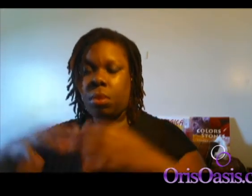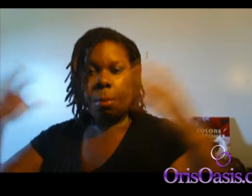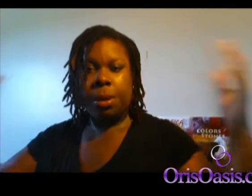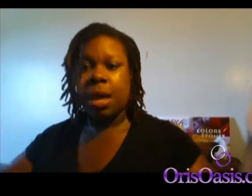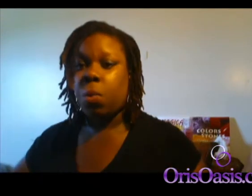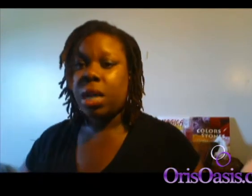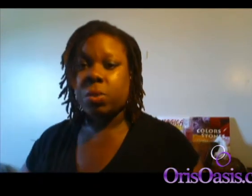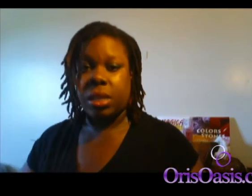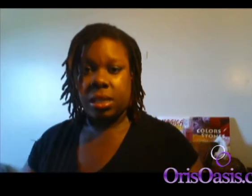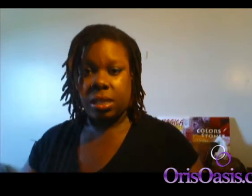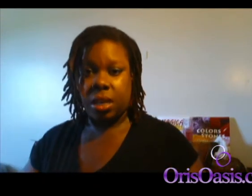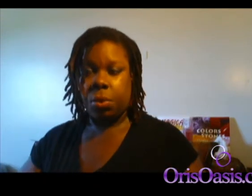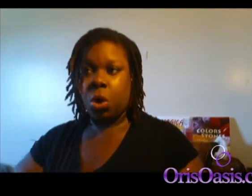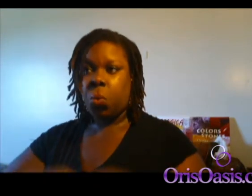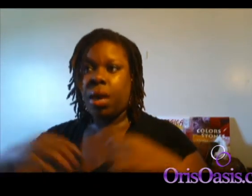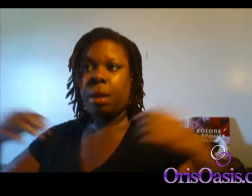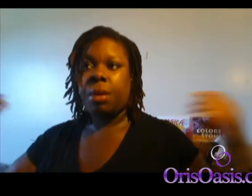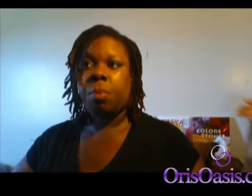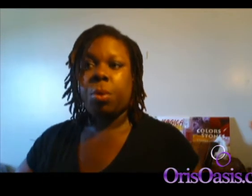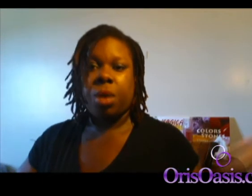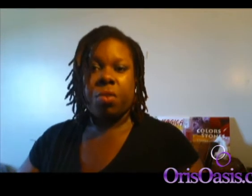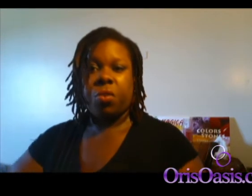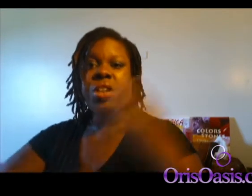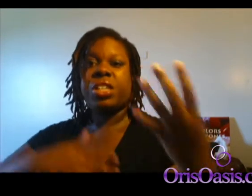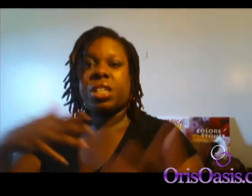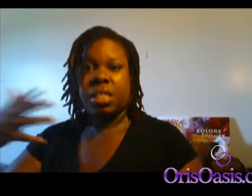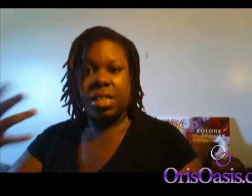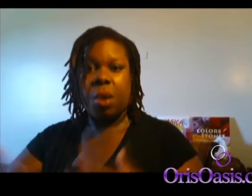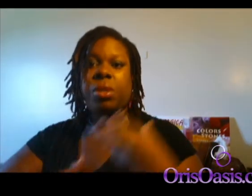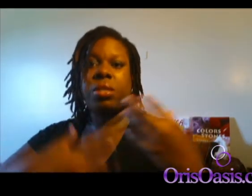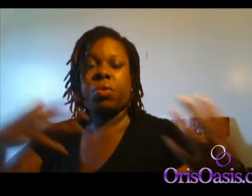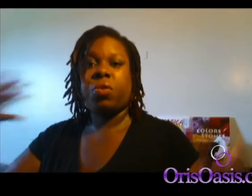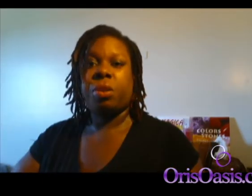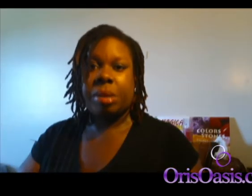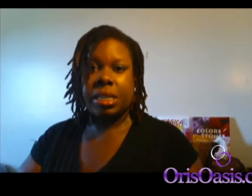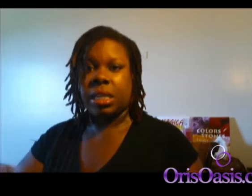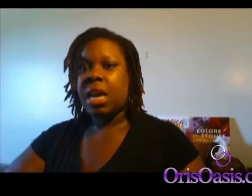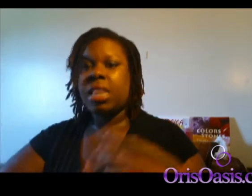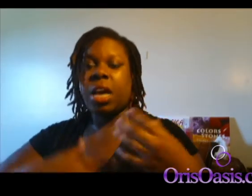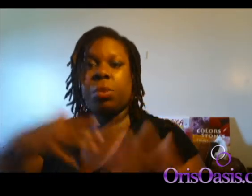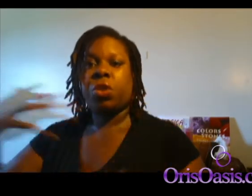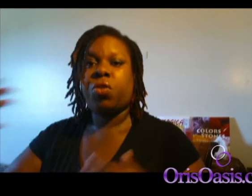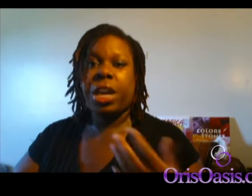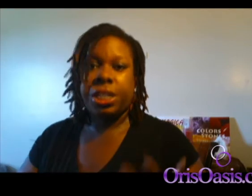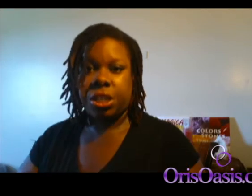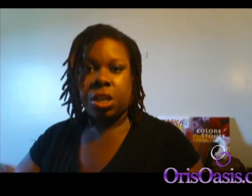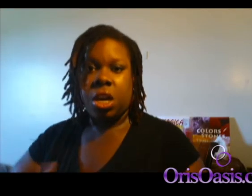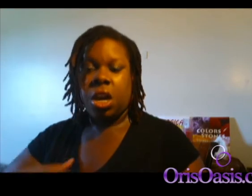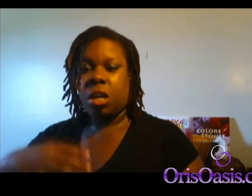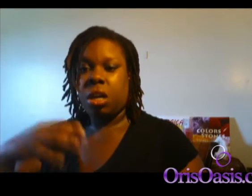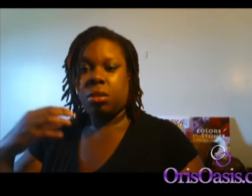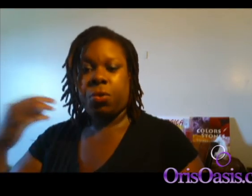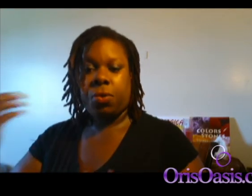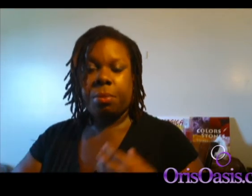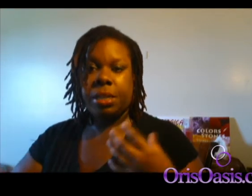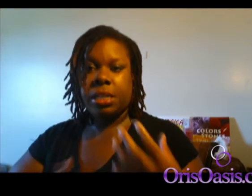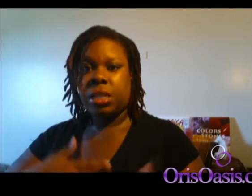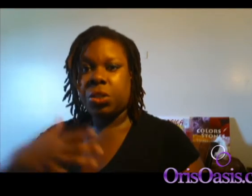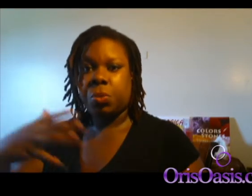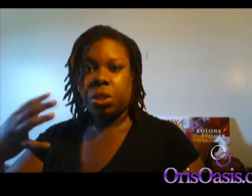Planet-wise, we didn't skip. We had a big movement of inventions. That was the fourth dimension. That was creation. The fourth dimension deals with, you